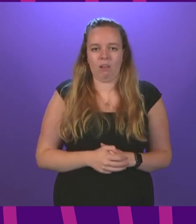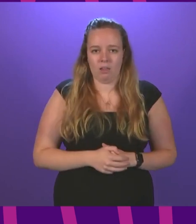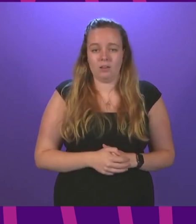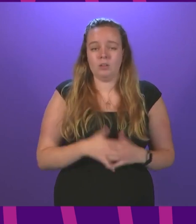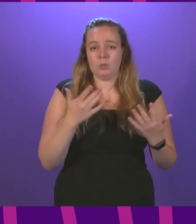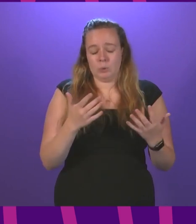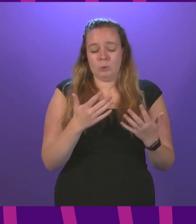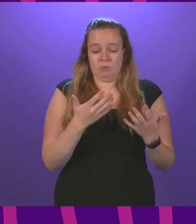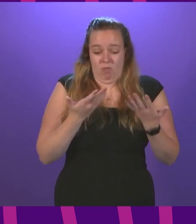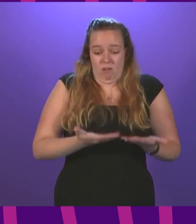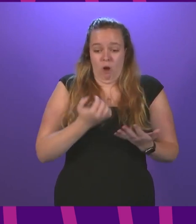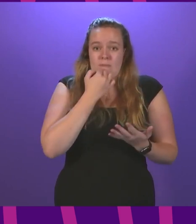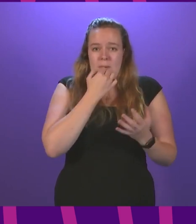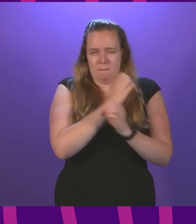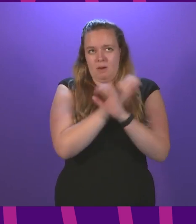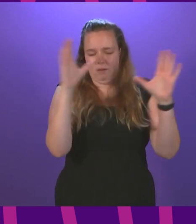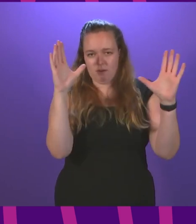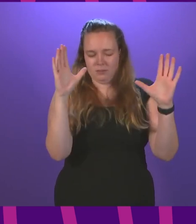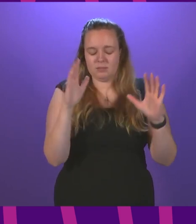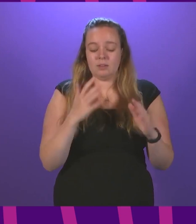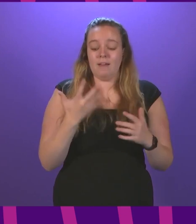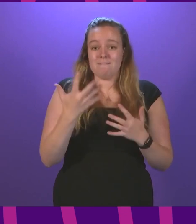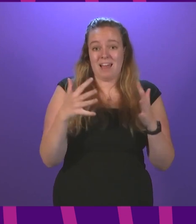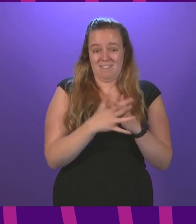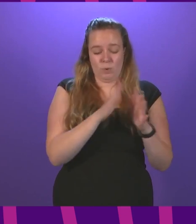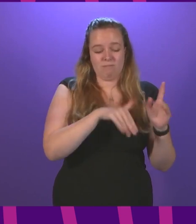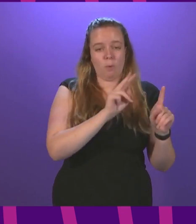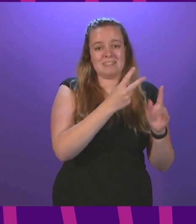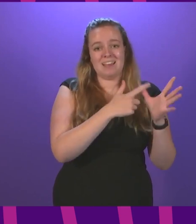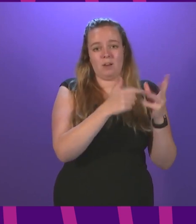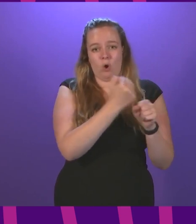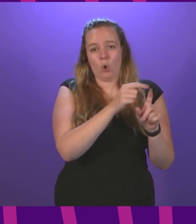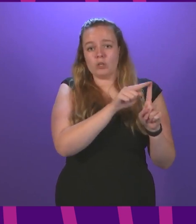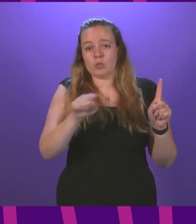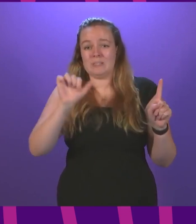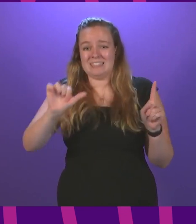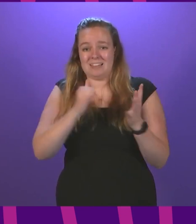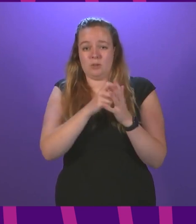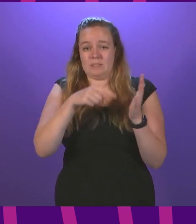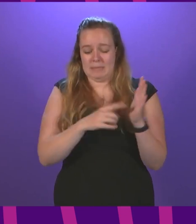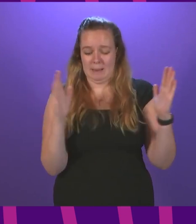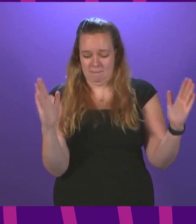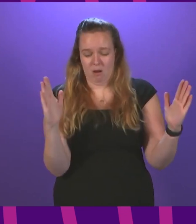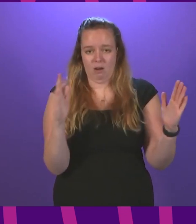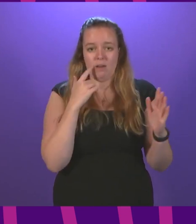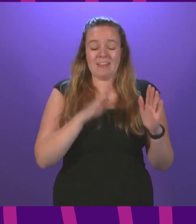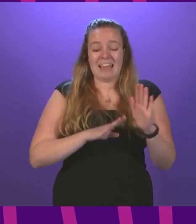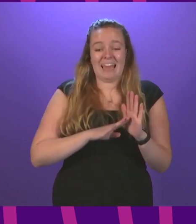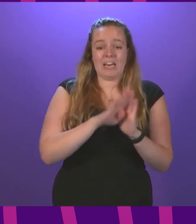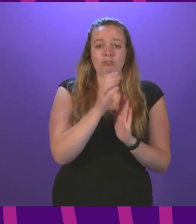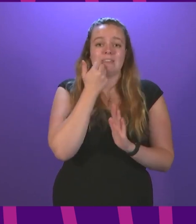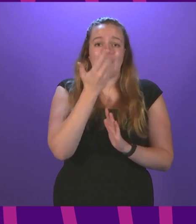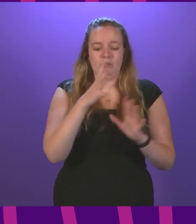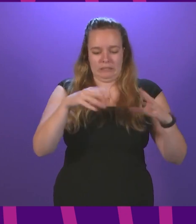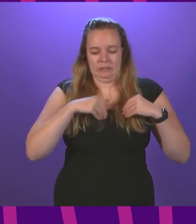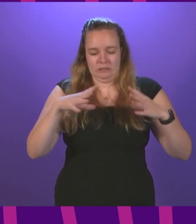current case numbers into context, in the five weeks between the 2nd of August and the 6th of September, the increase in average daily